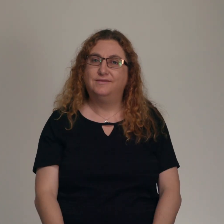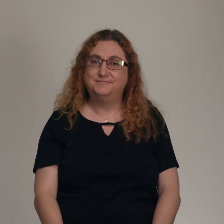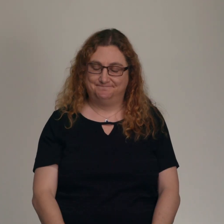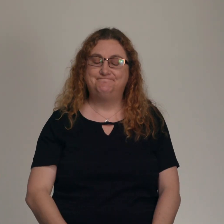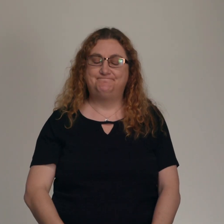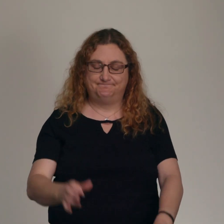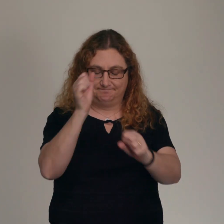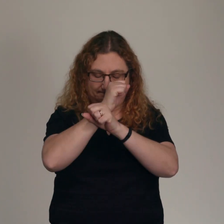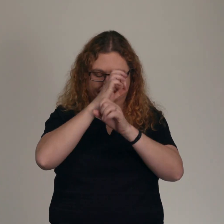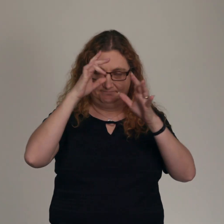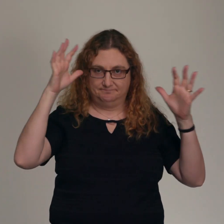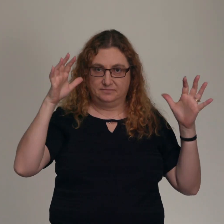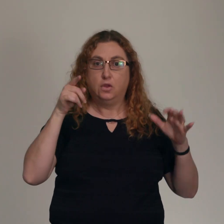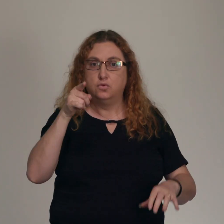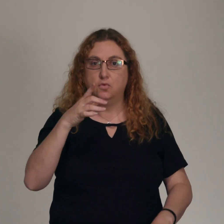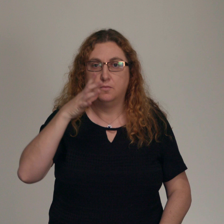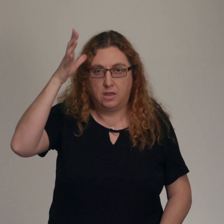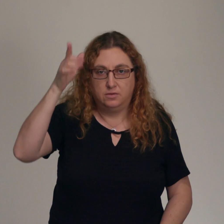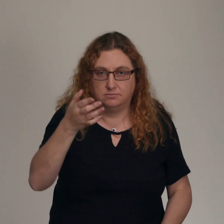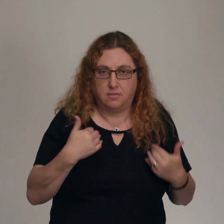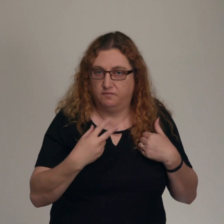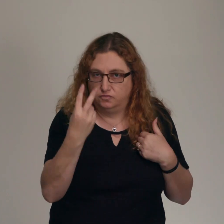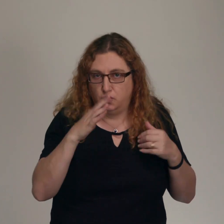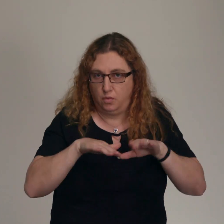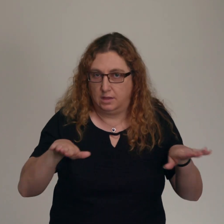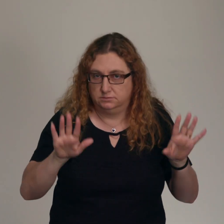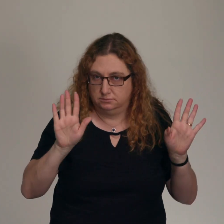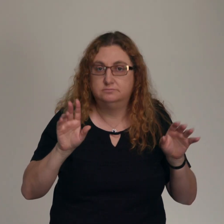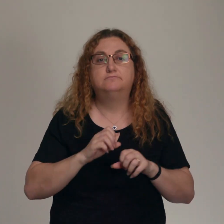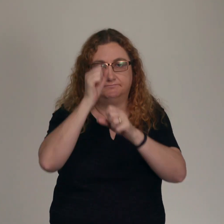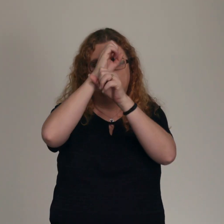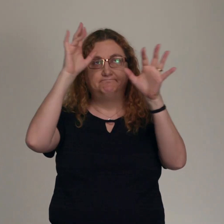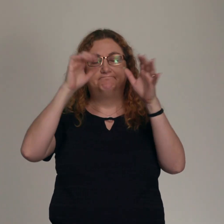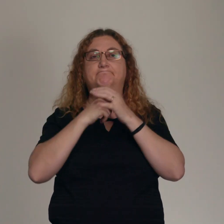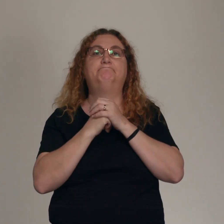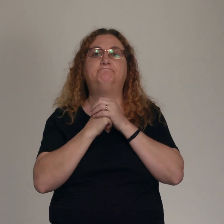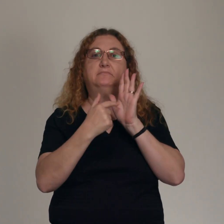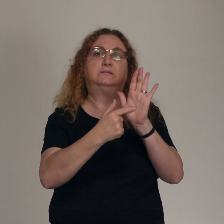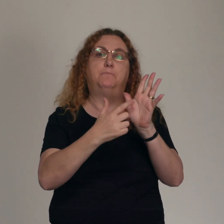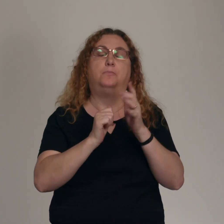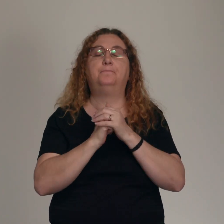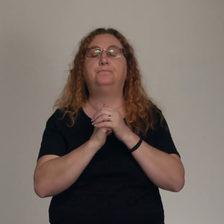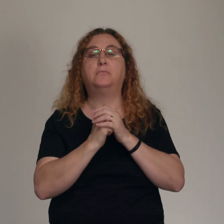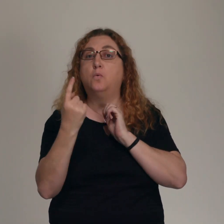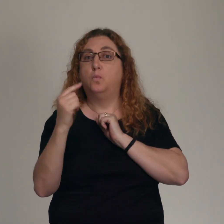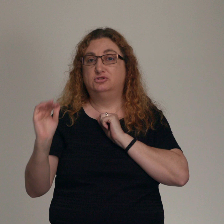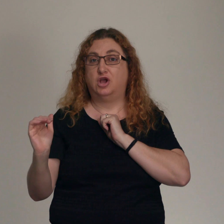are a parent and you have two children and your one child knocks the plate